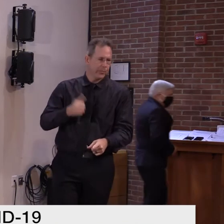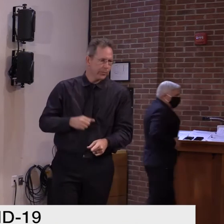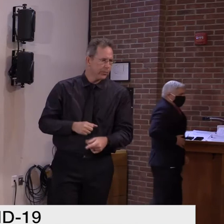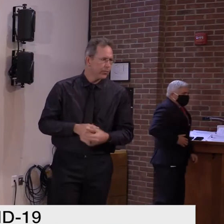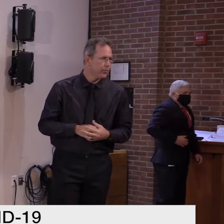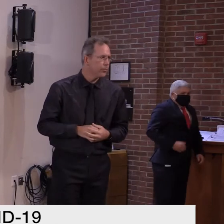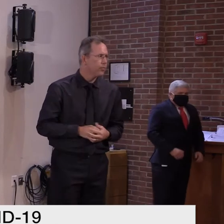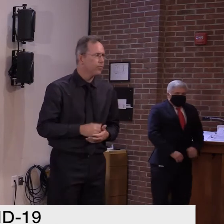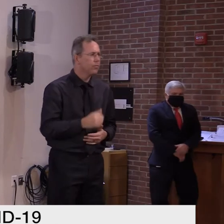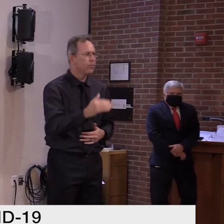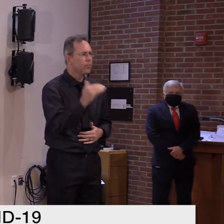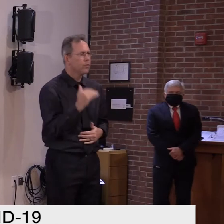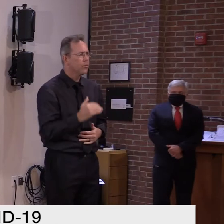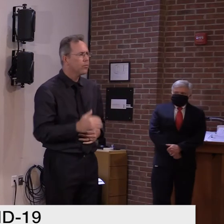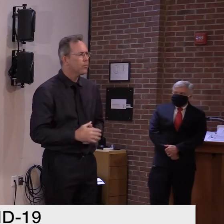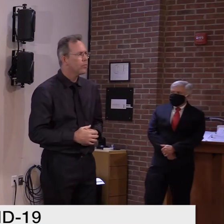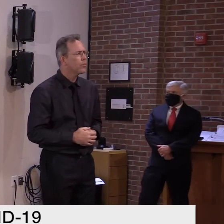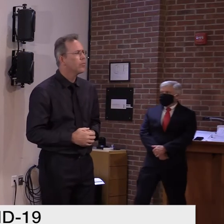Liam, VPR.